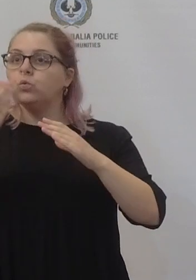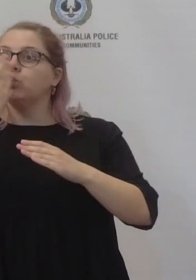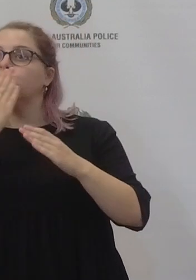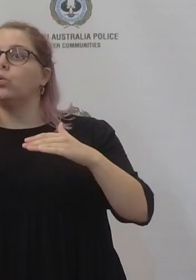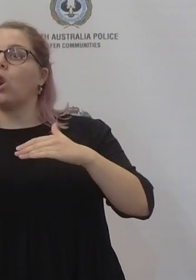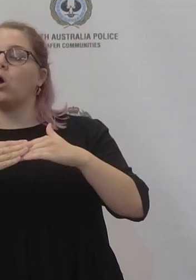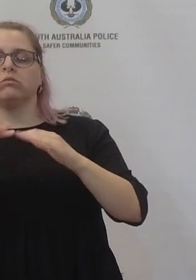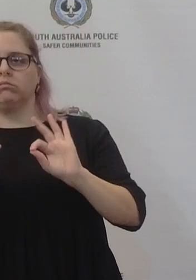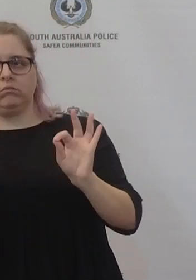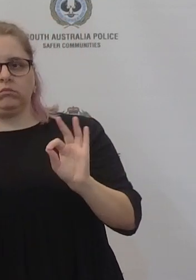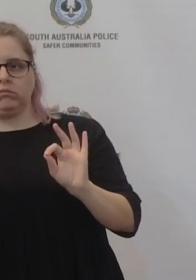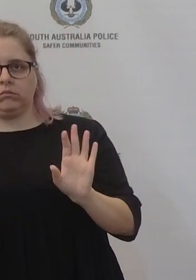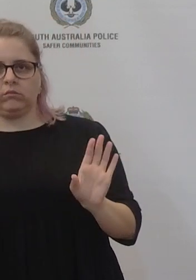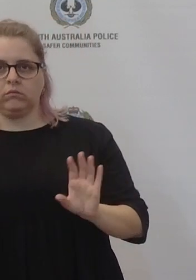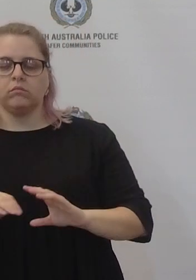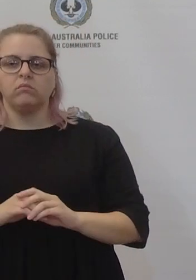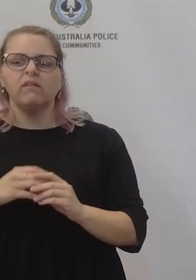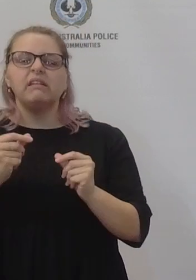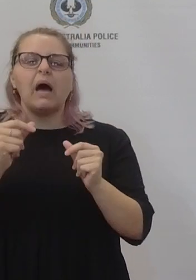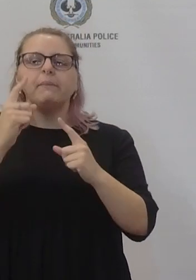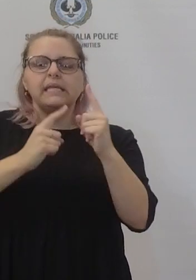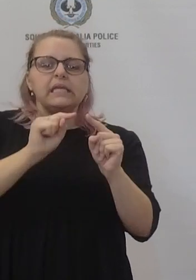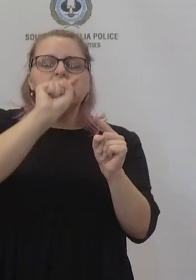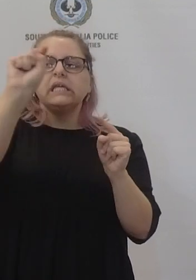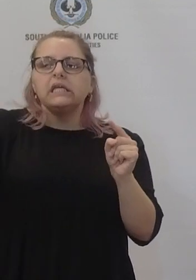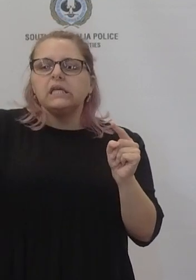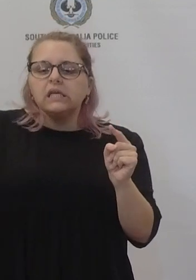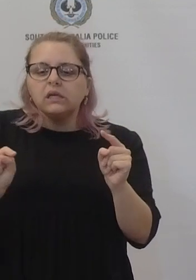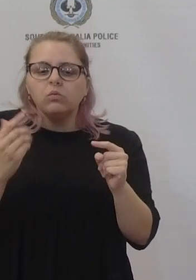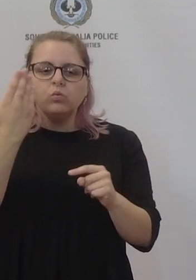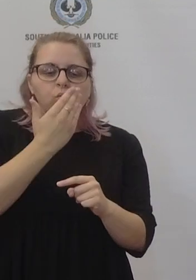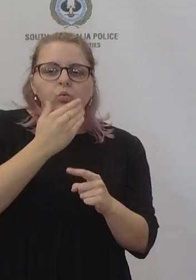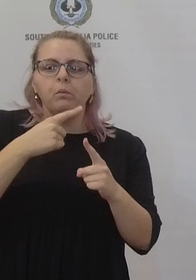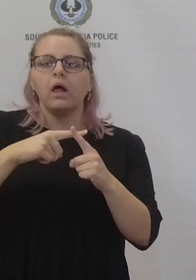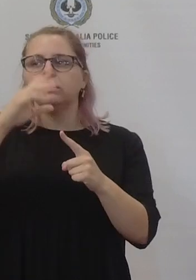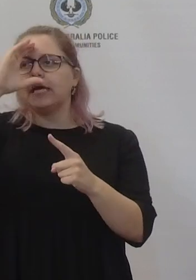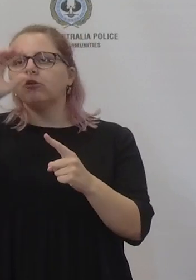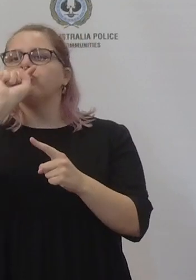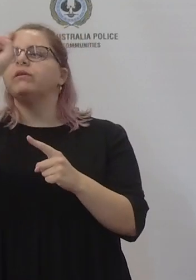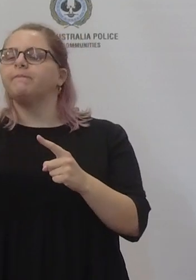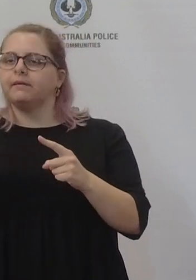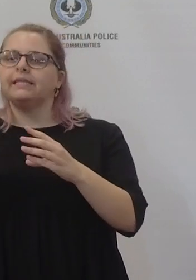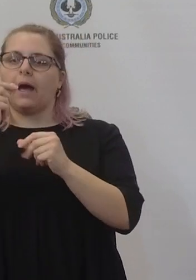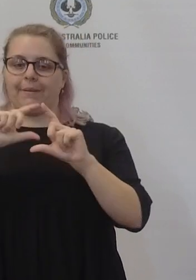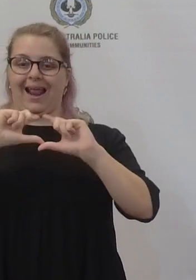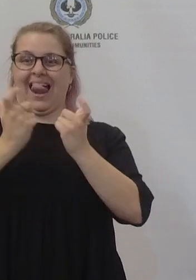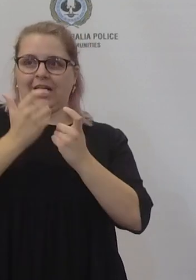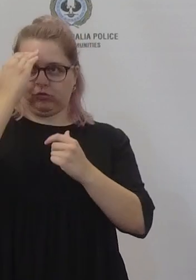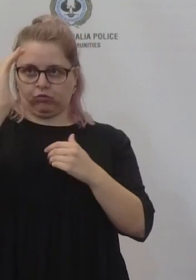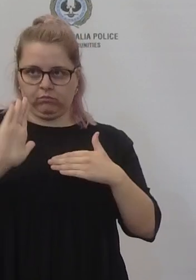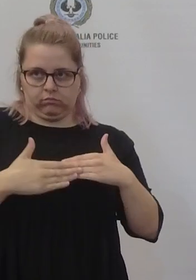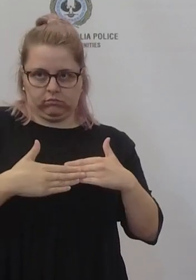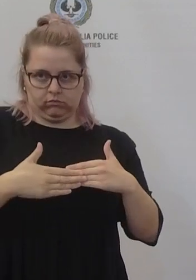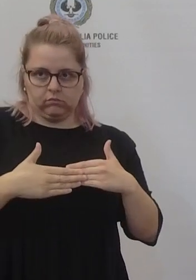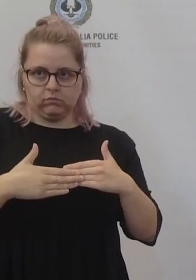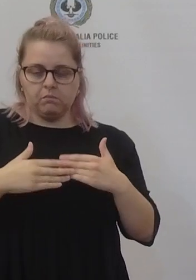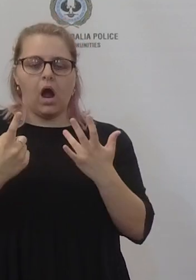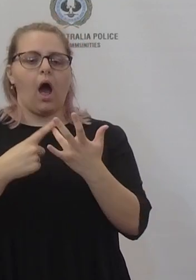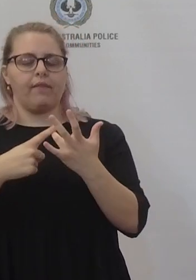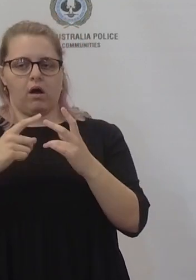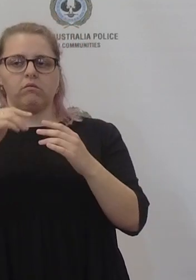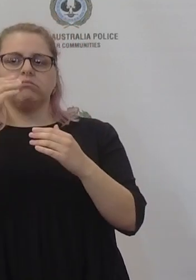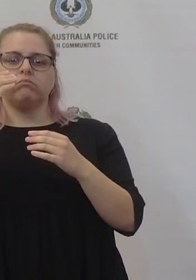and they're dotted around the metropolitan area and also in a couple of country locations uh because it is a little bit under predictable about where